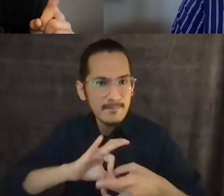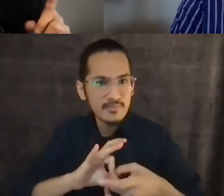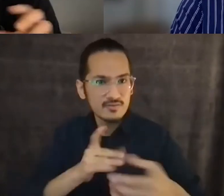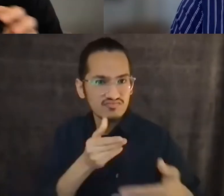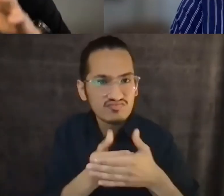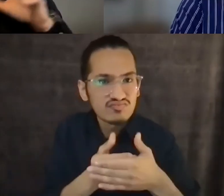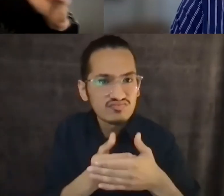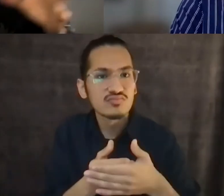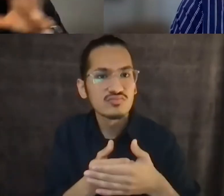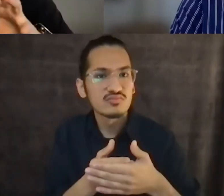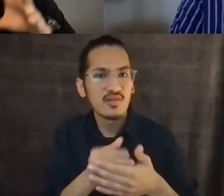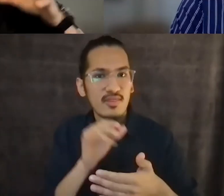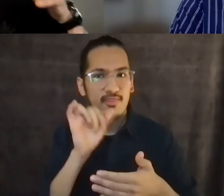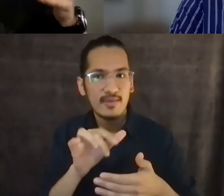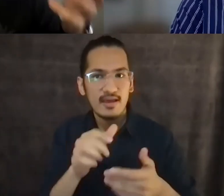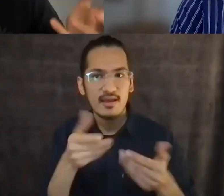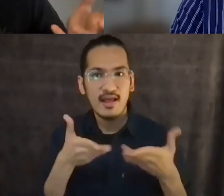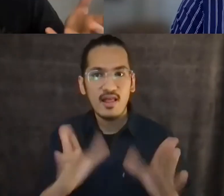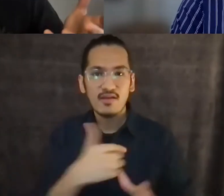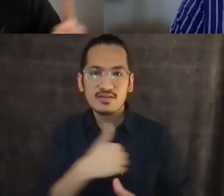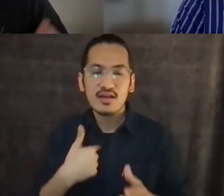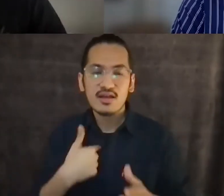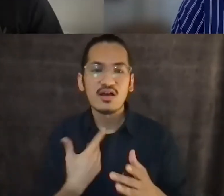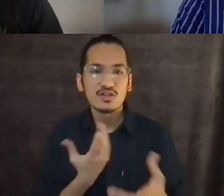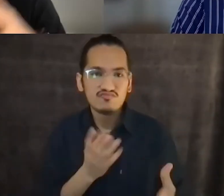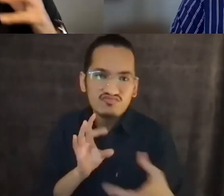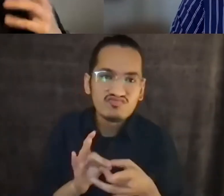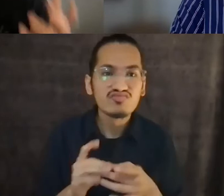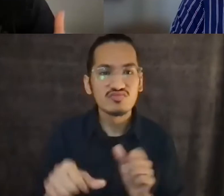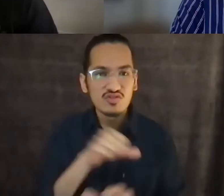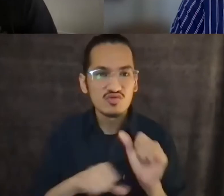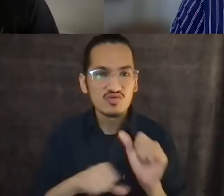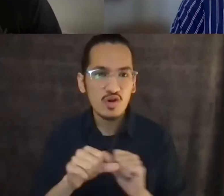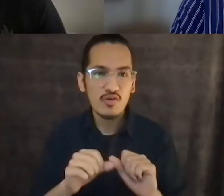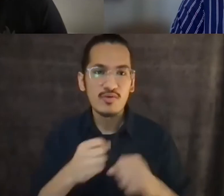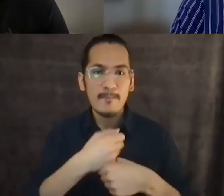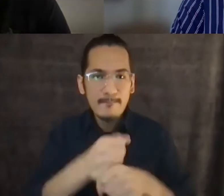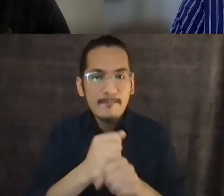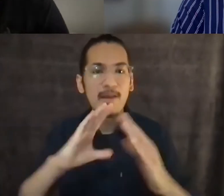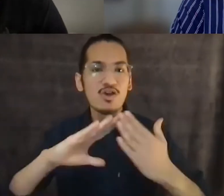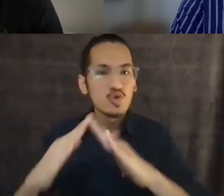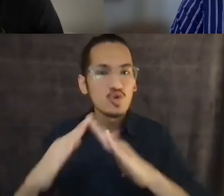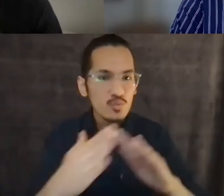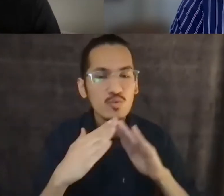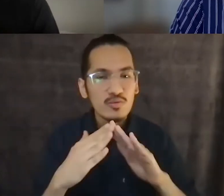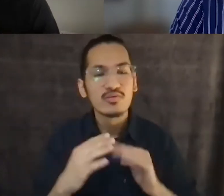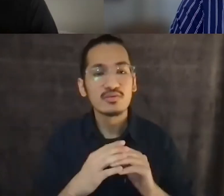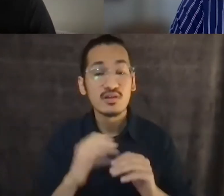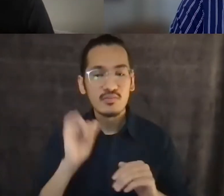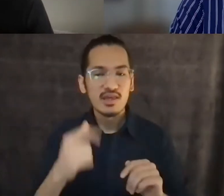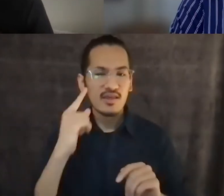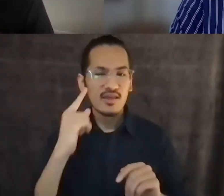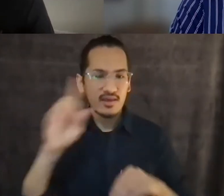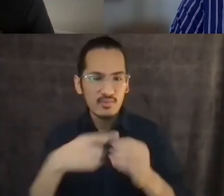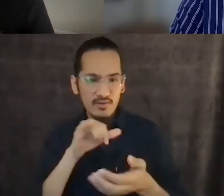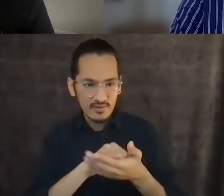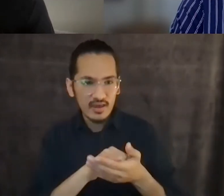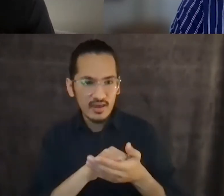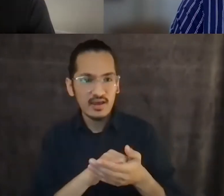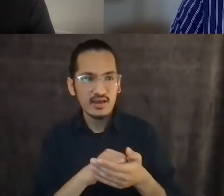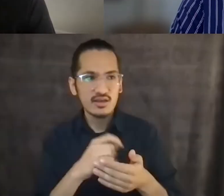And in that way, Allah Aina makes community. And so when I think about that, and I think about some of the very first laws,